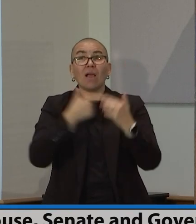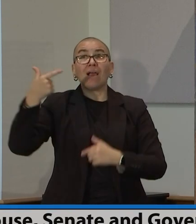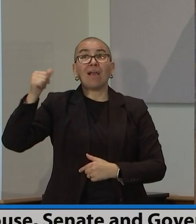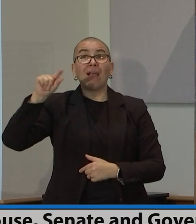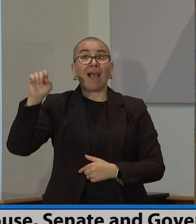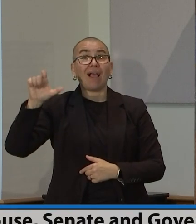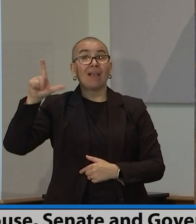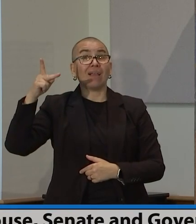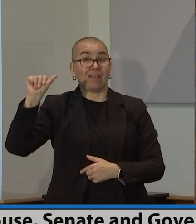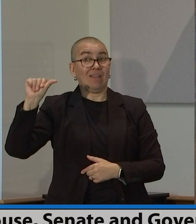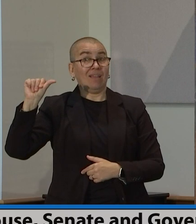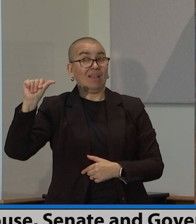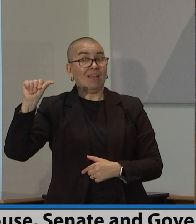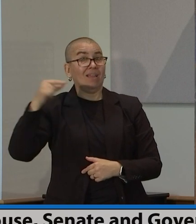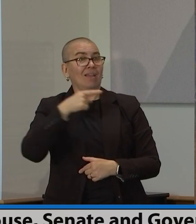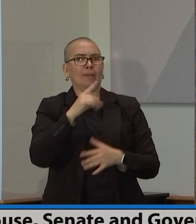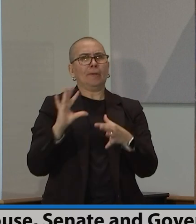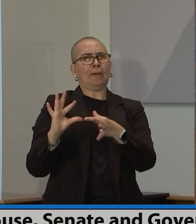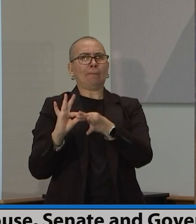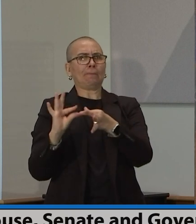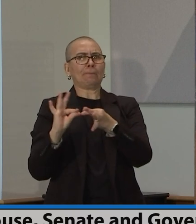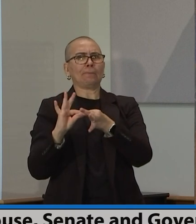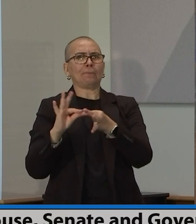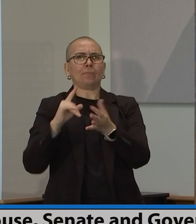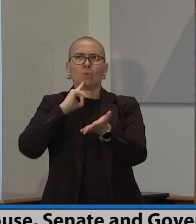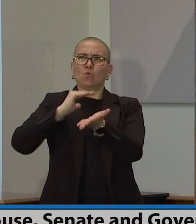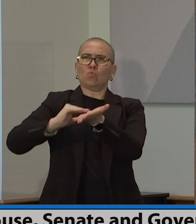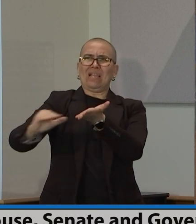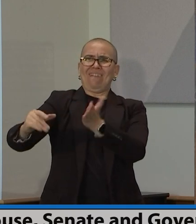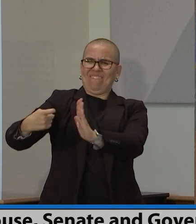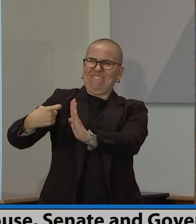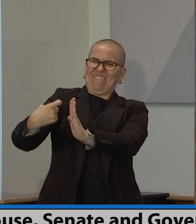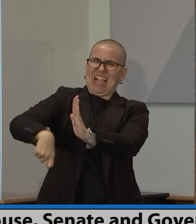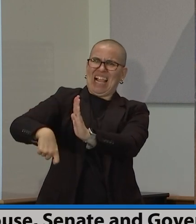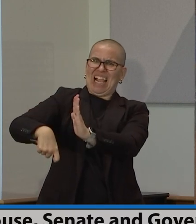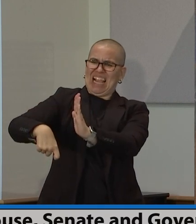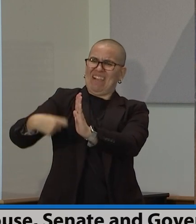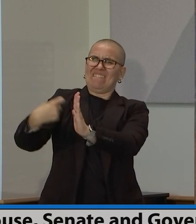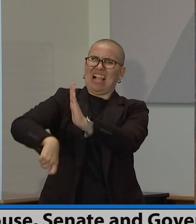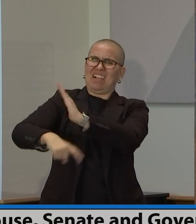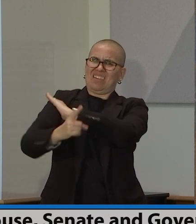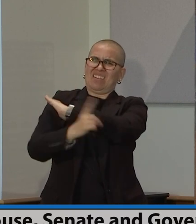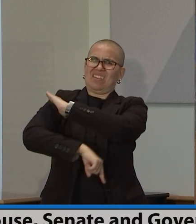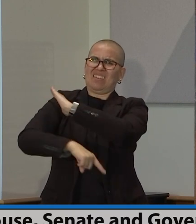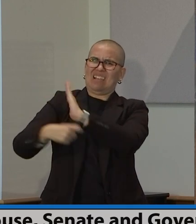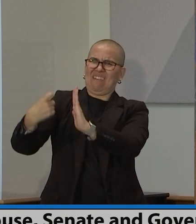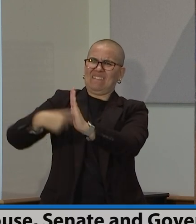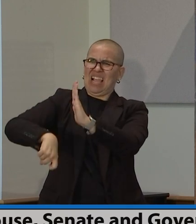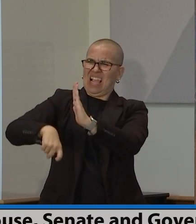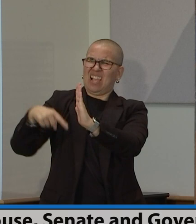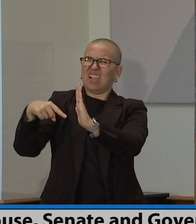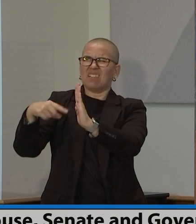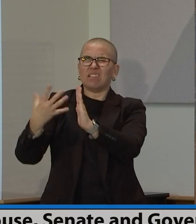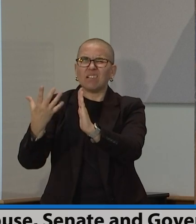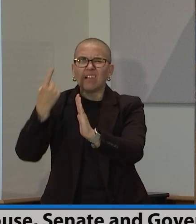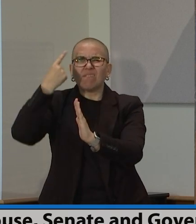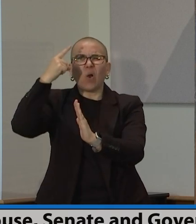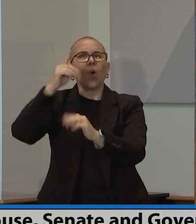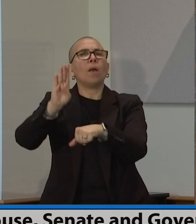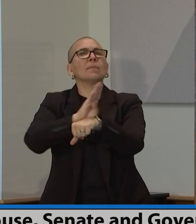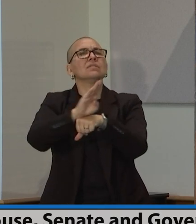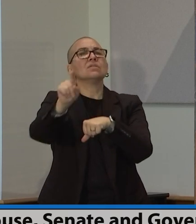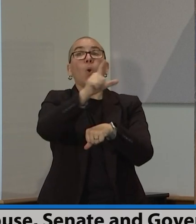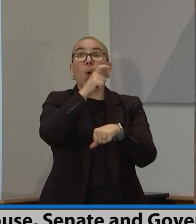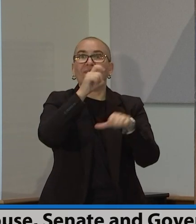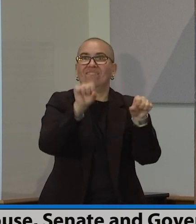any fines and, uh, uh, penalties for, for violating the past executive orders.